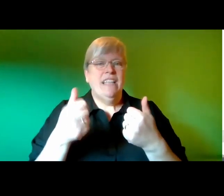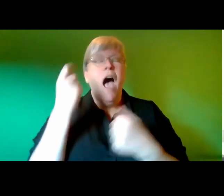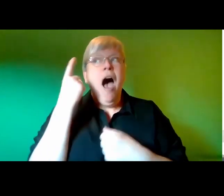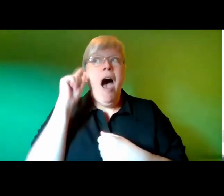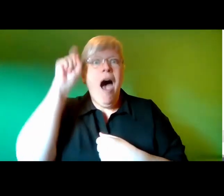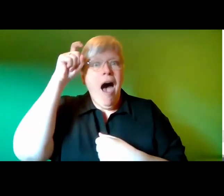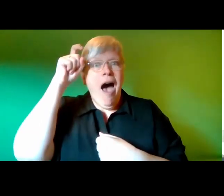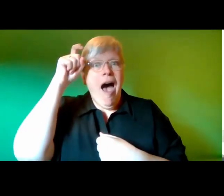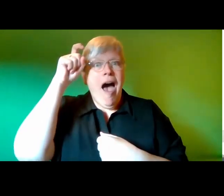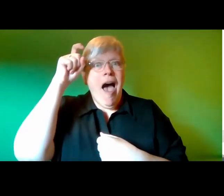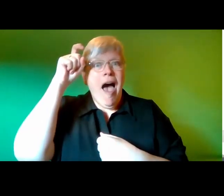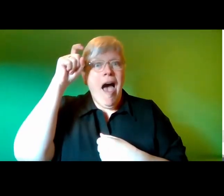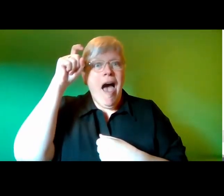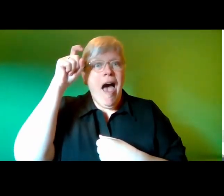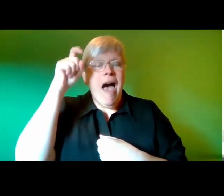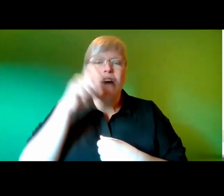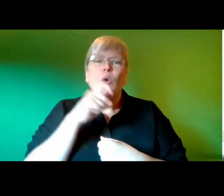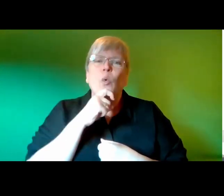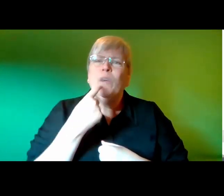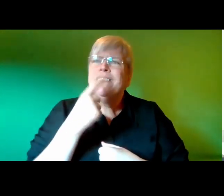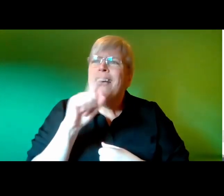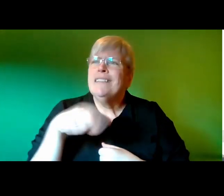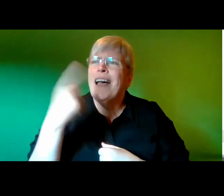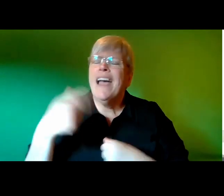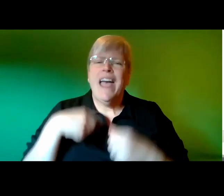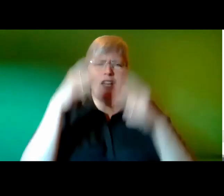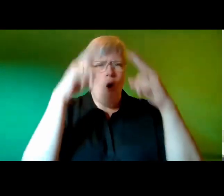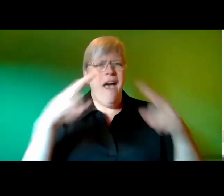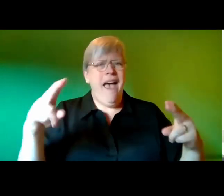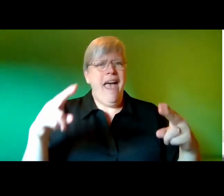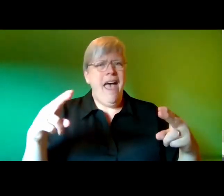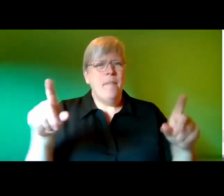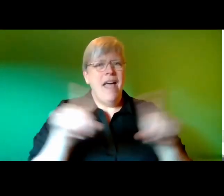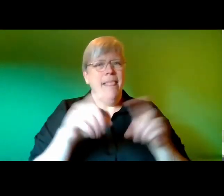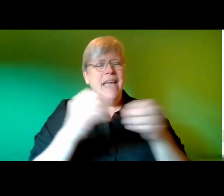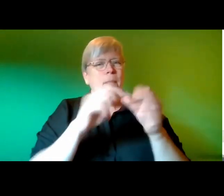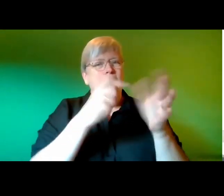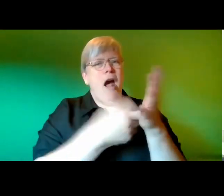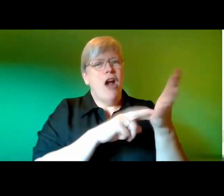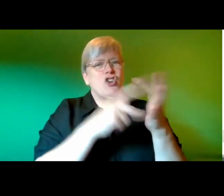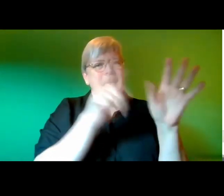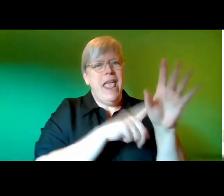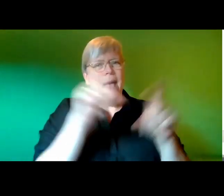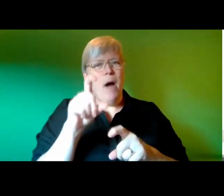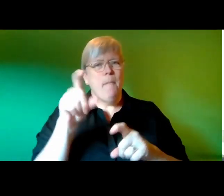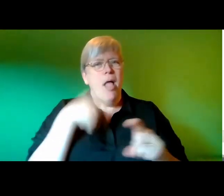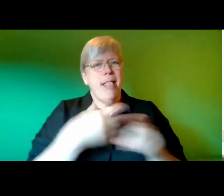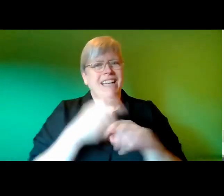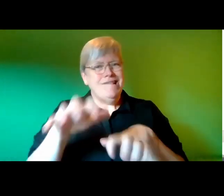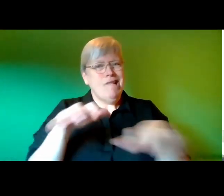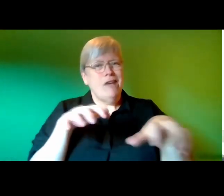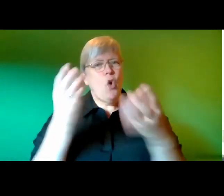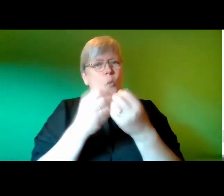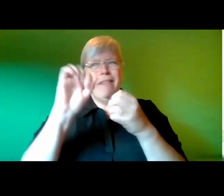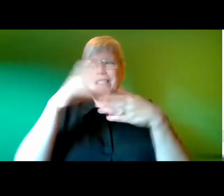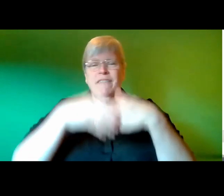lights up in my head who says I cannot camp under the stars like Barney the purple dinosaur does with his friends maybe